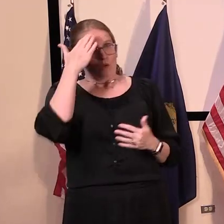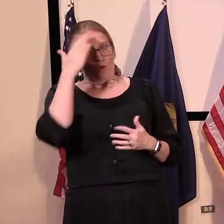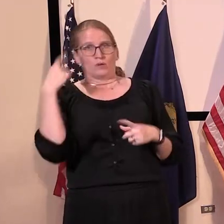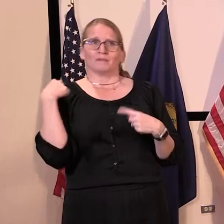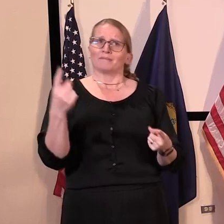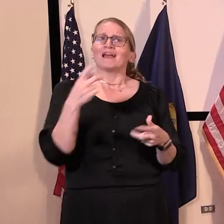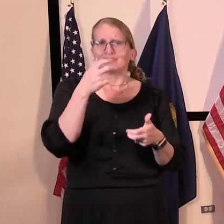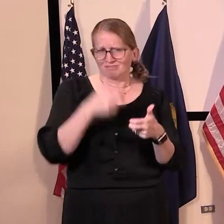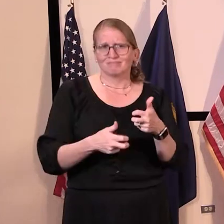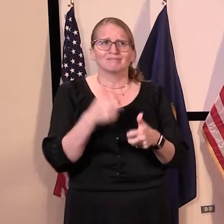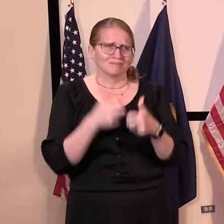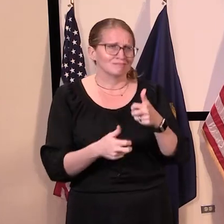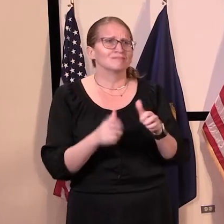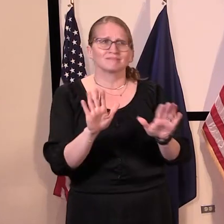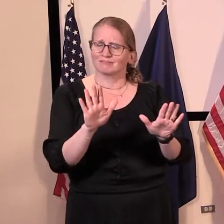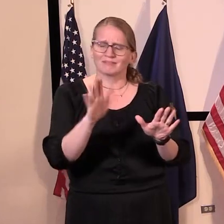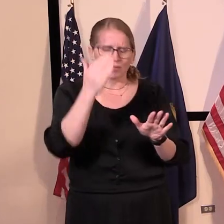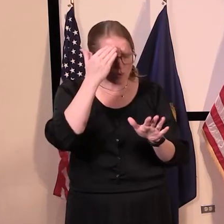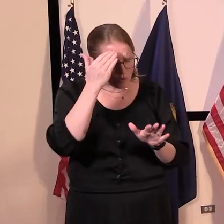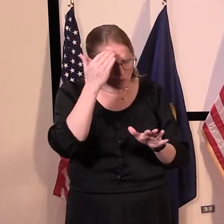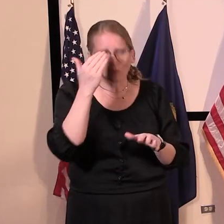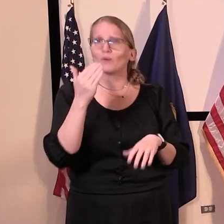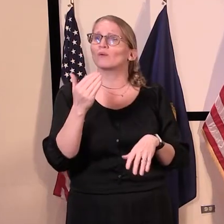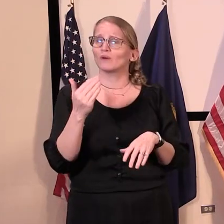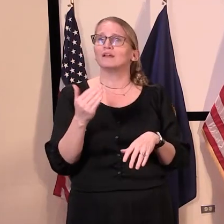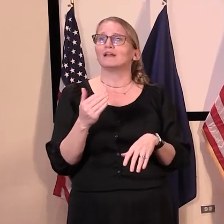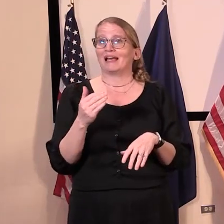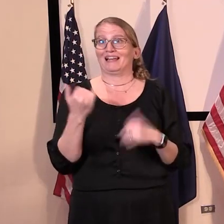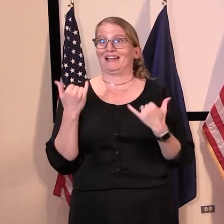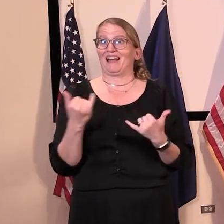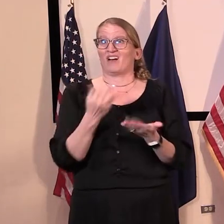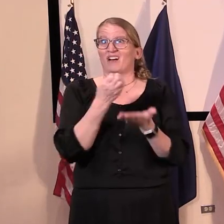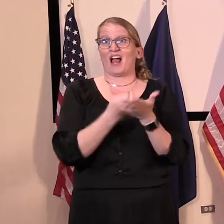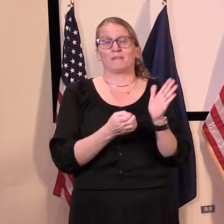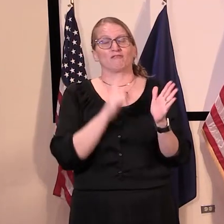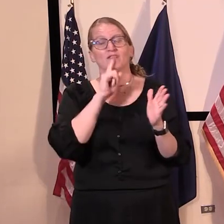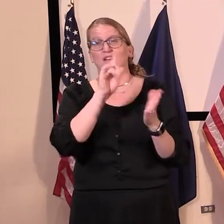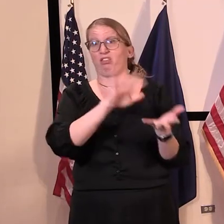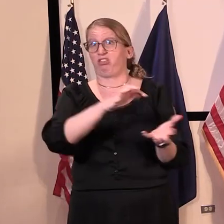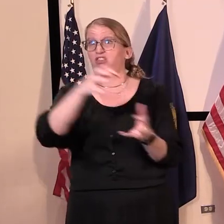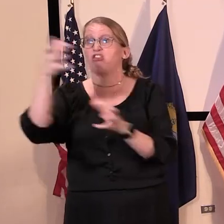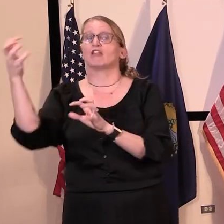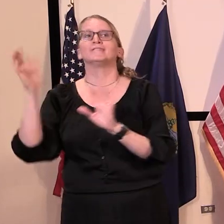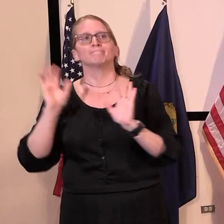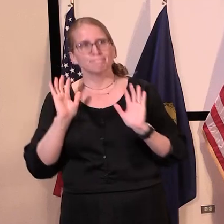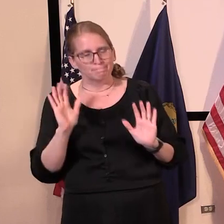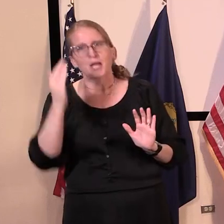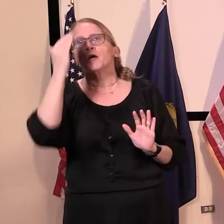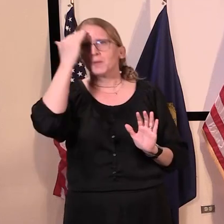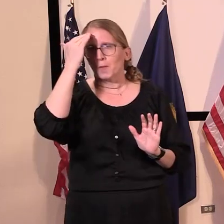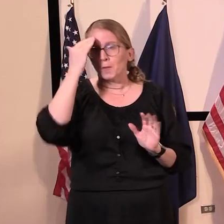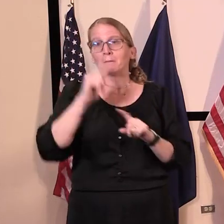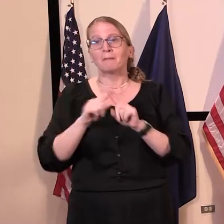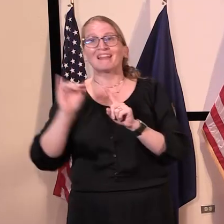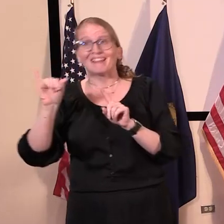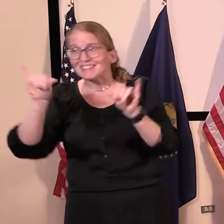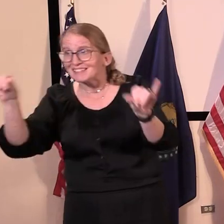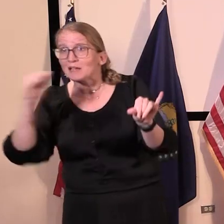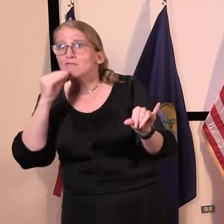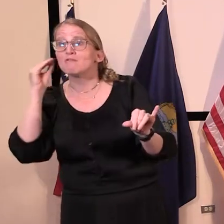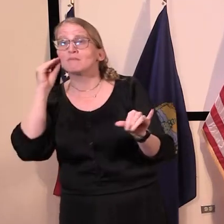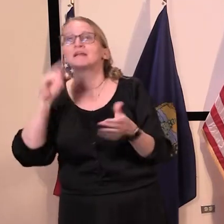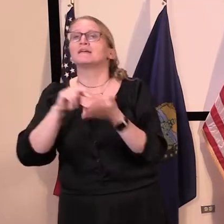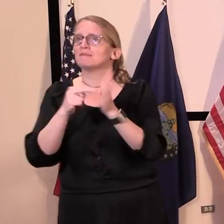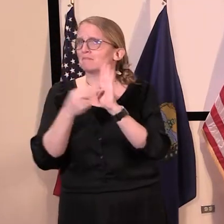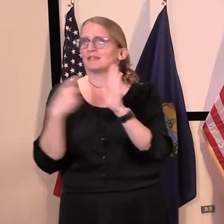and contingent to have a tremendous impact on our economy, I believe it's getting us through this with the fewest number of cases